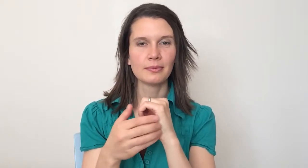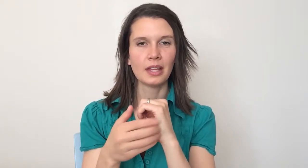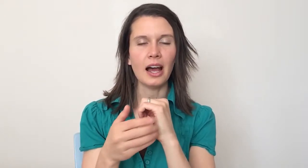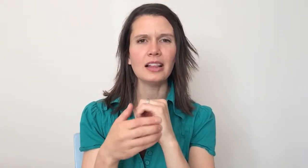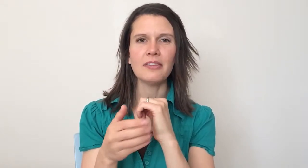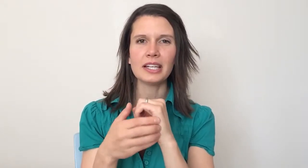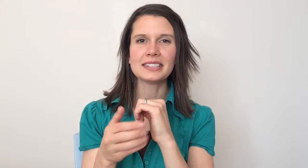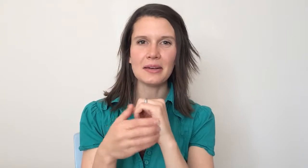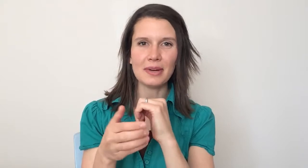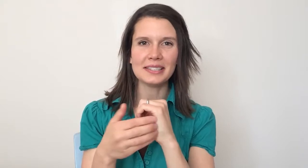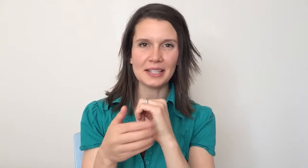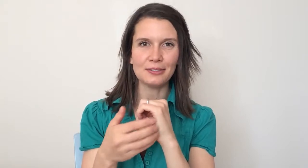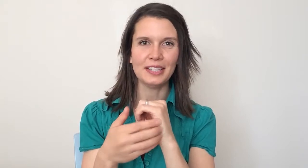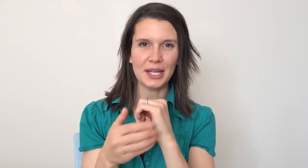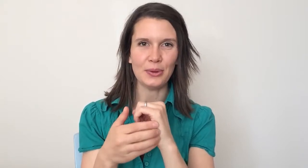I love and accept myself anyway.